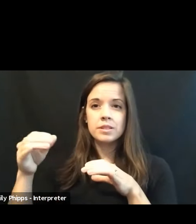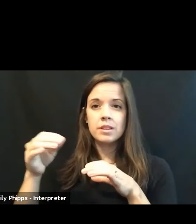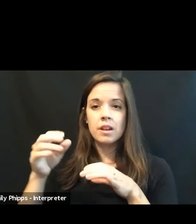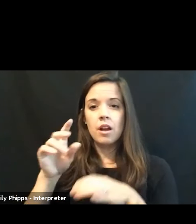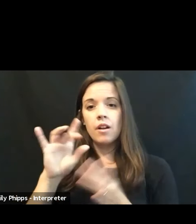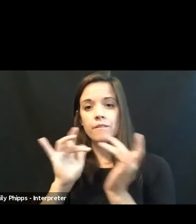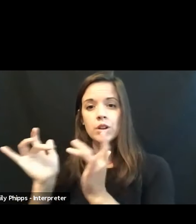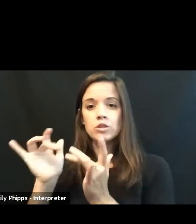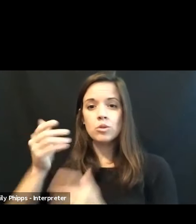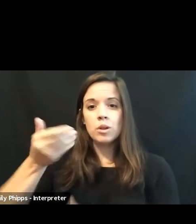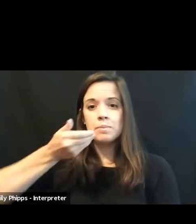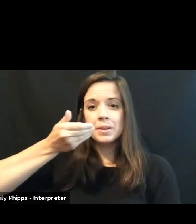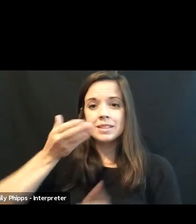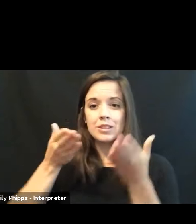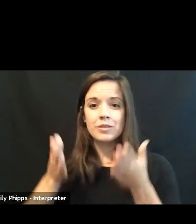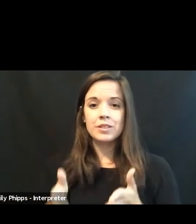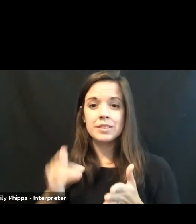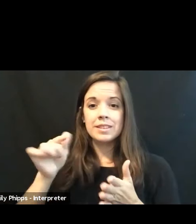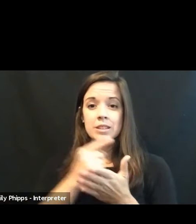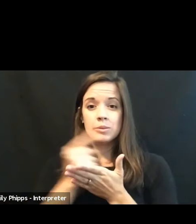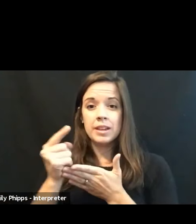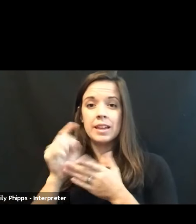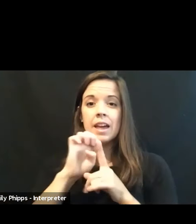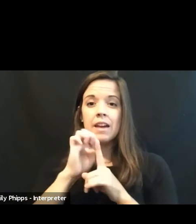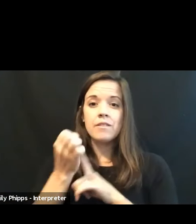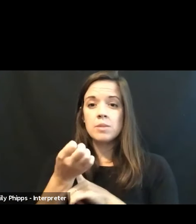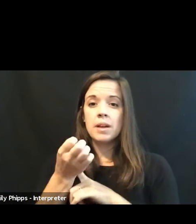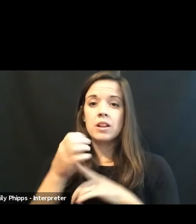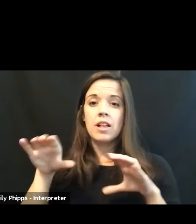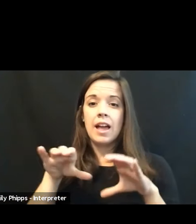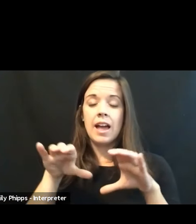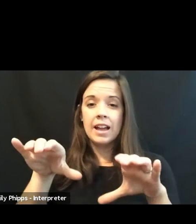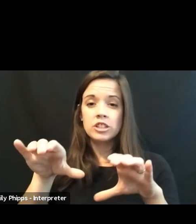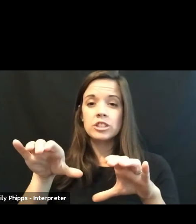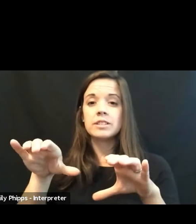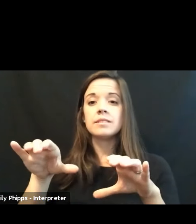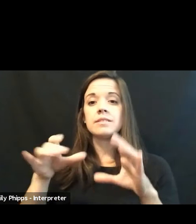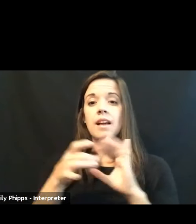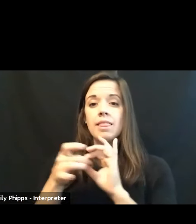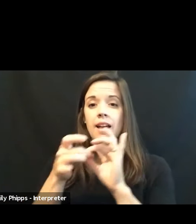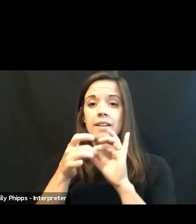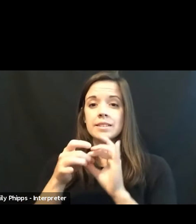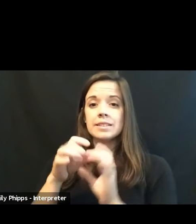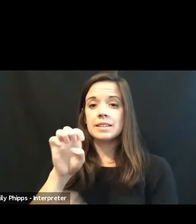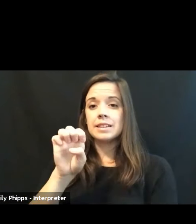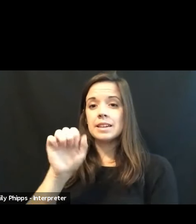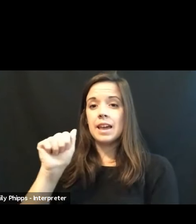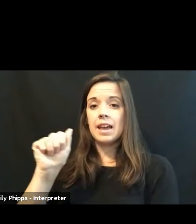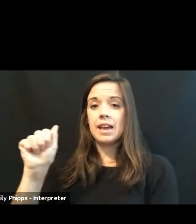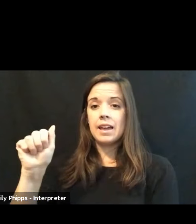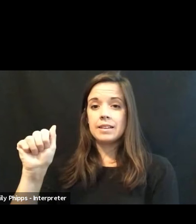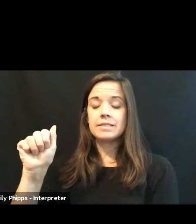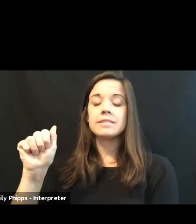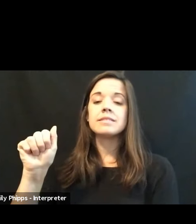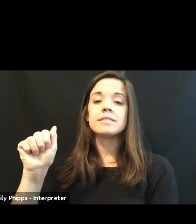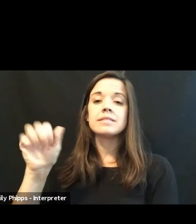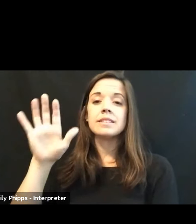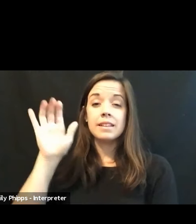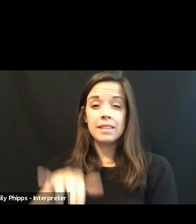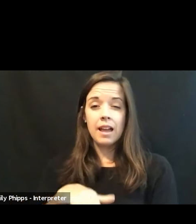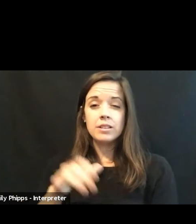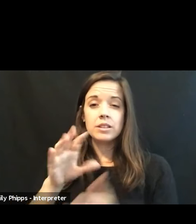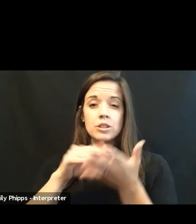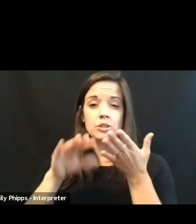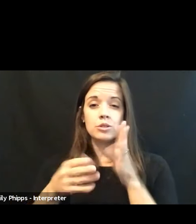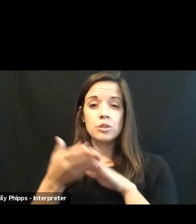this week's group is the Environmental Action Alliance, EAA. The Environmental Action Alliance is a student-run organization